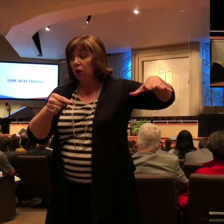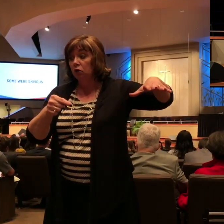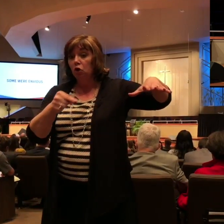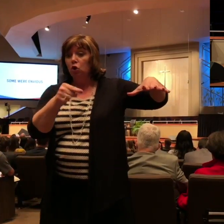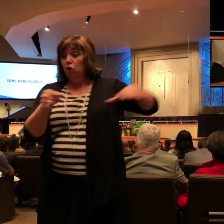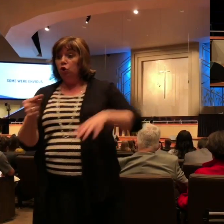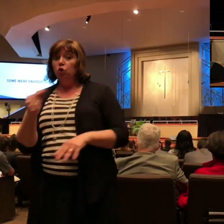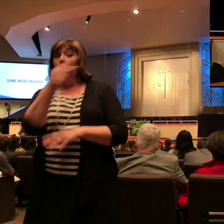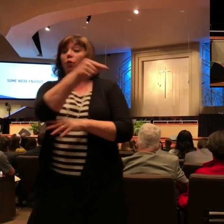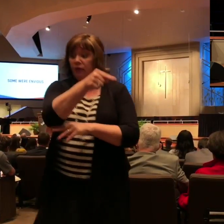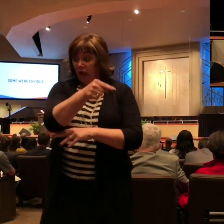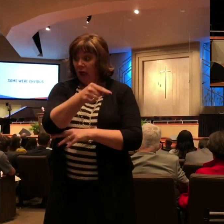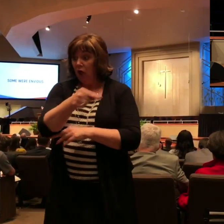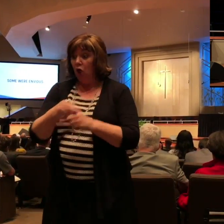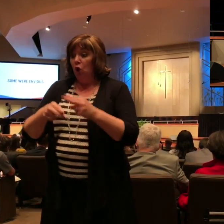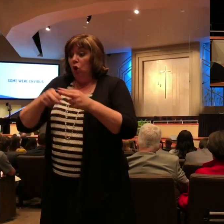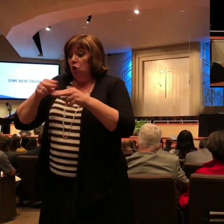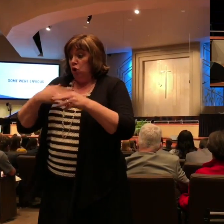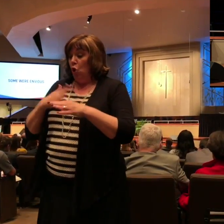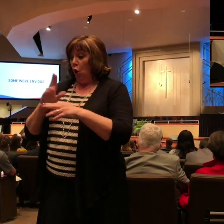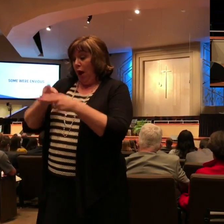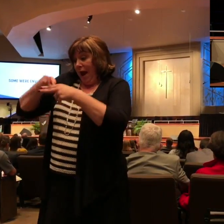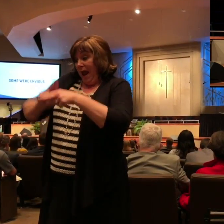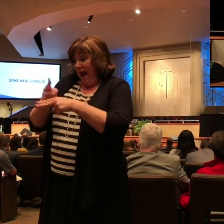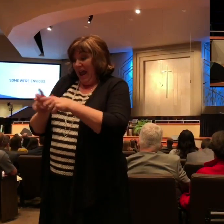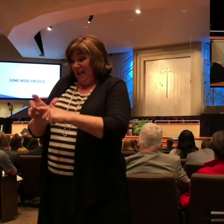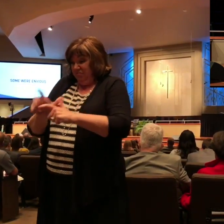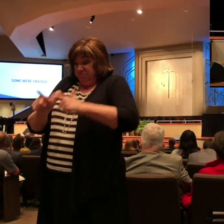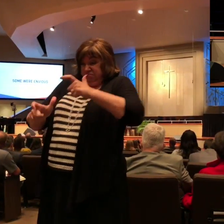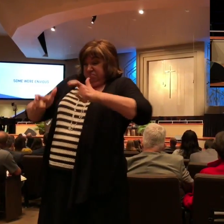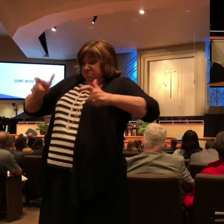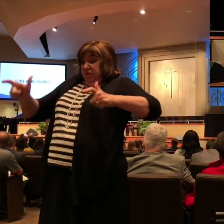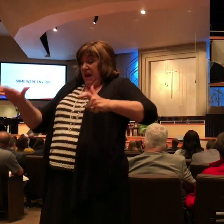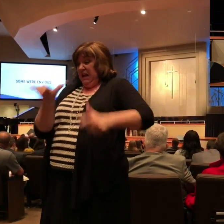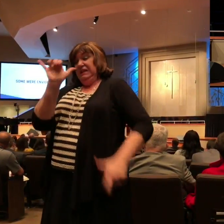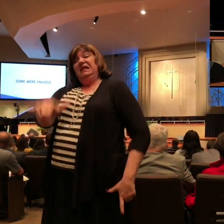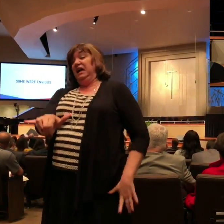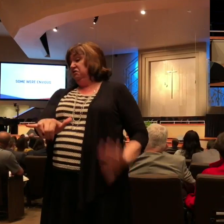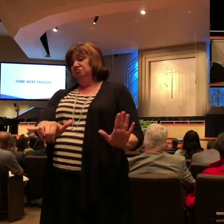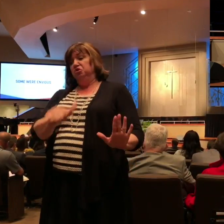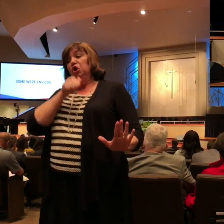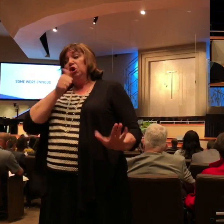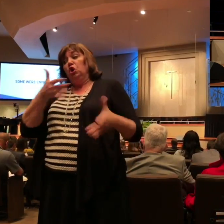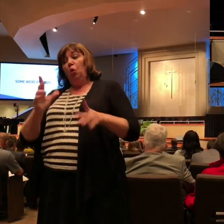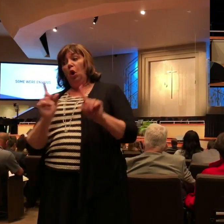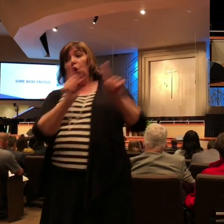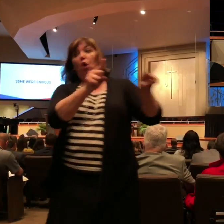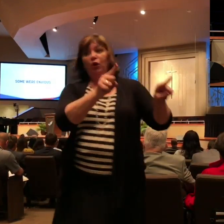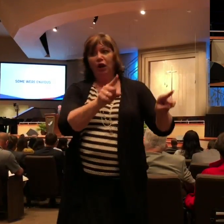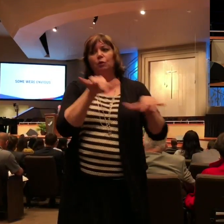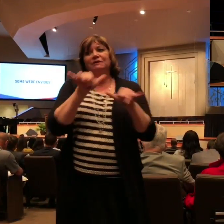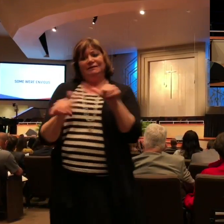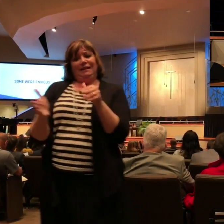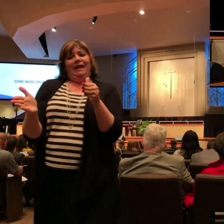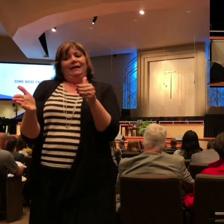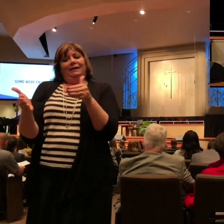and the motive is envy and they want to go out and they want to preach Christ. And then it says in verse 15 that somebody preached Christ even of envy